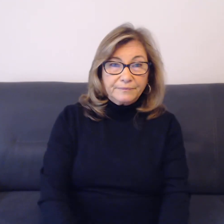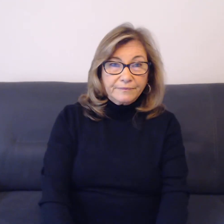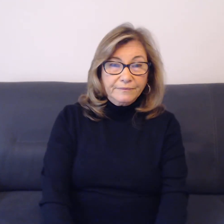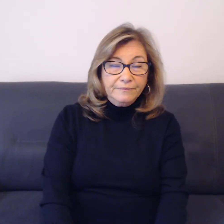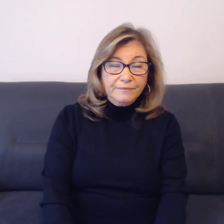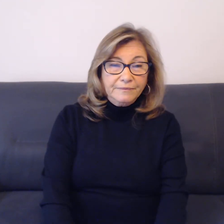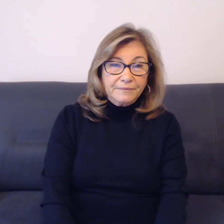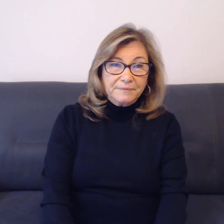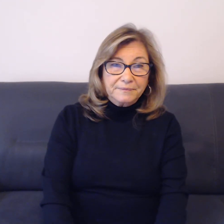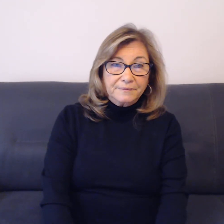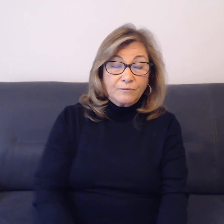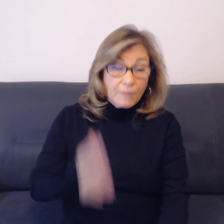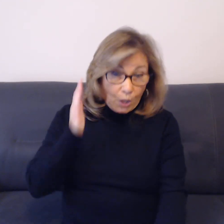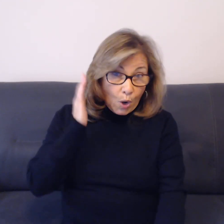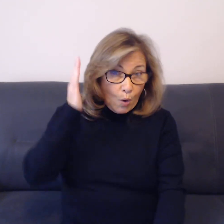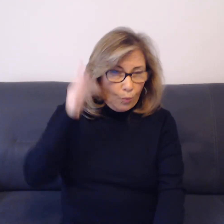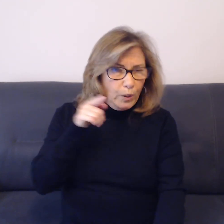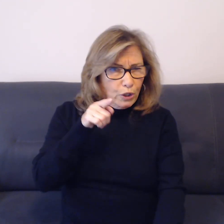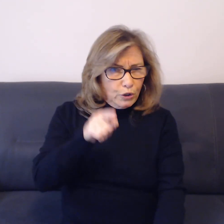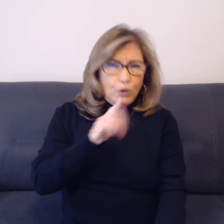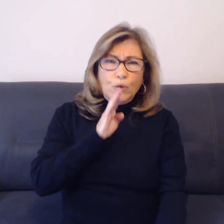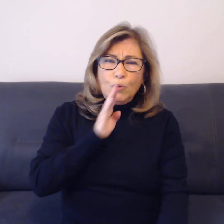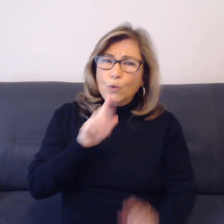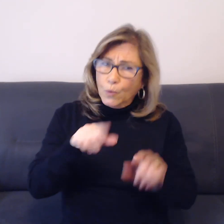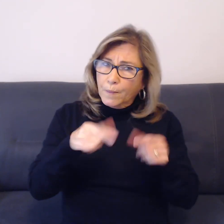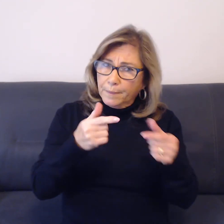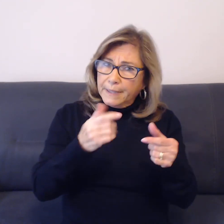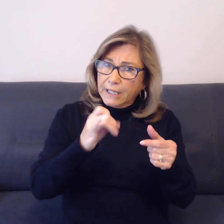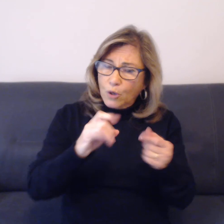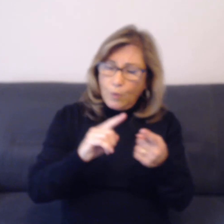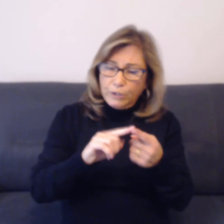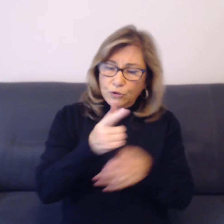Will you be going to the workshop on Saturday?